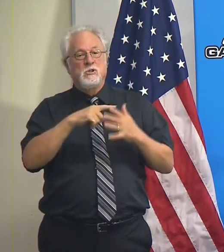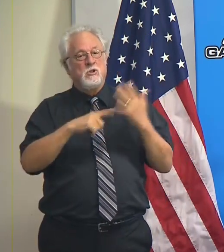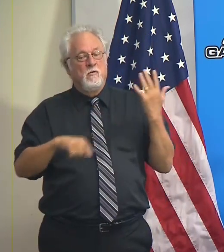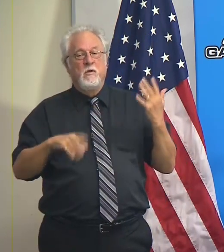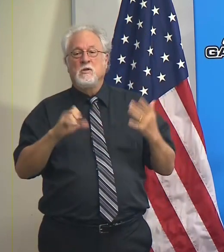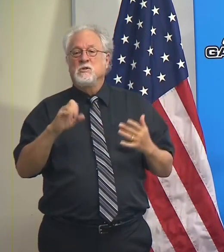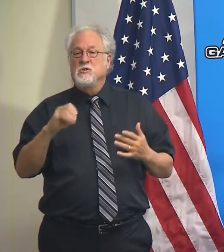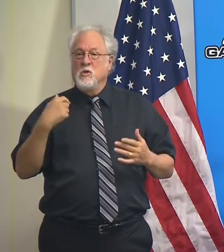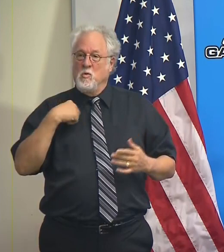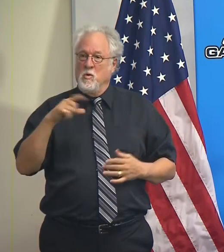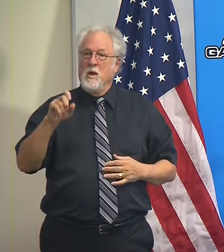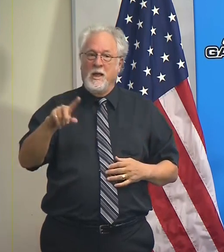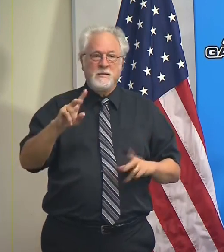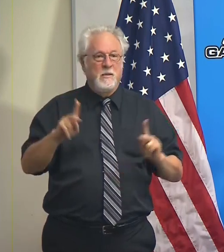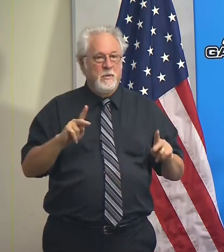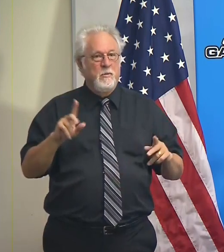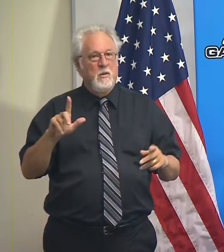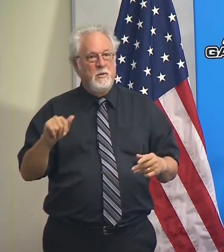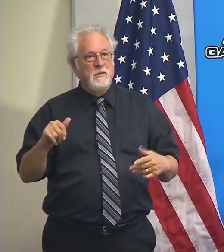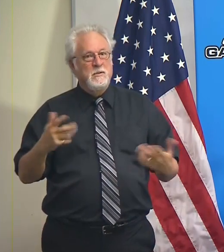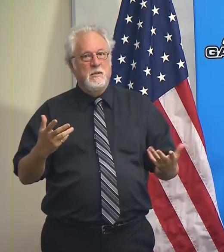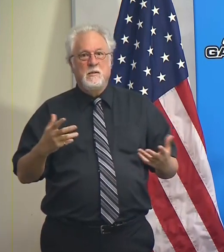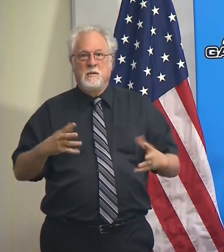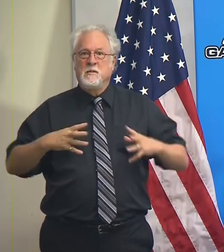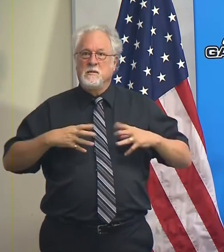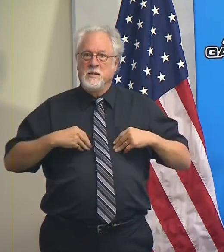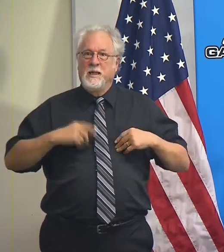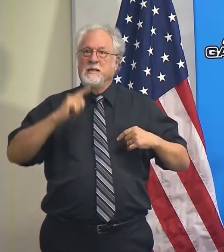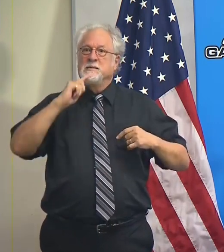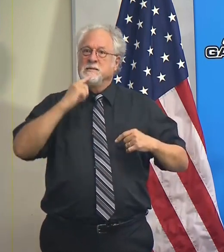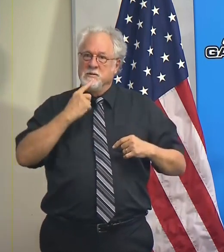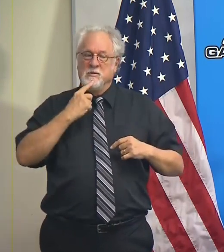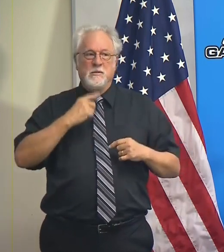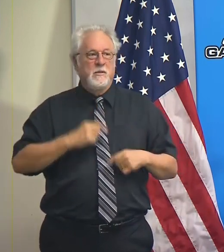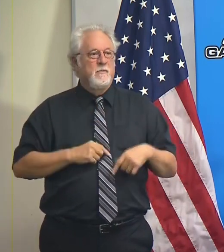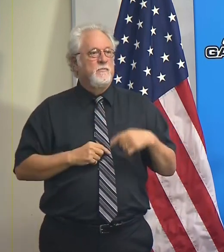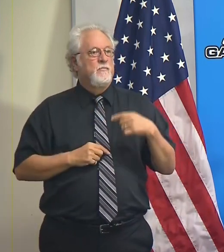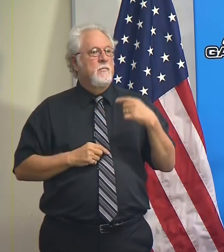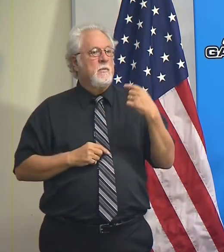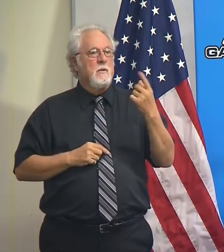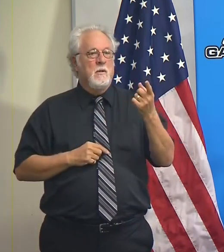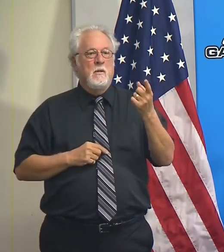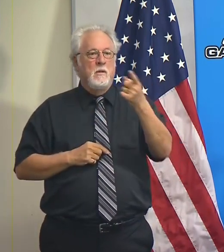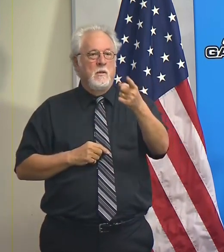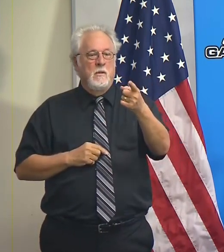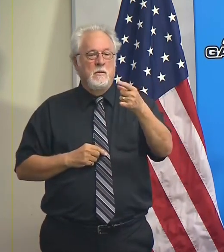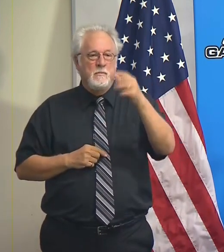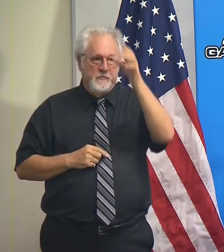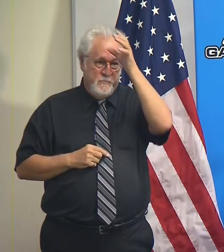So so we're asking the people of Louisiana to take this very seriously. Yes, ma'am.